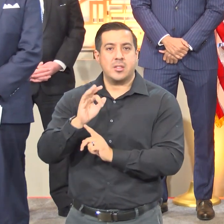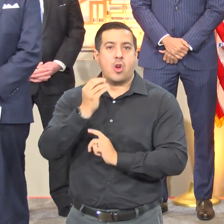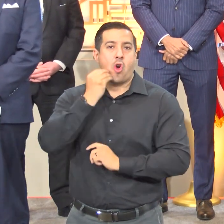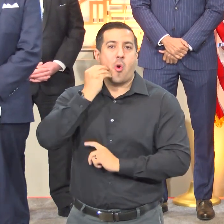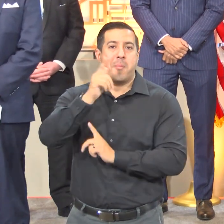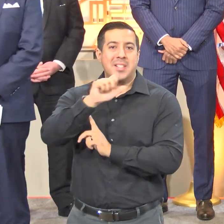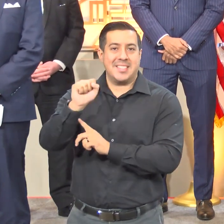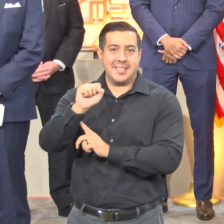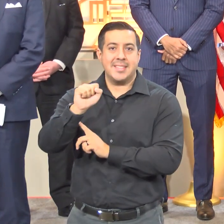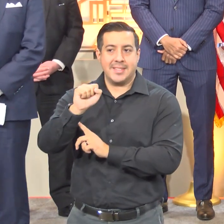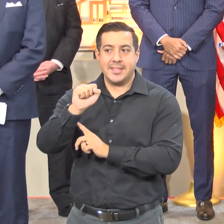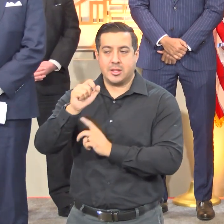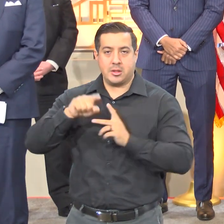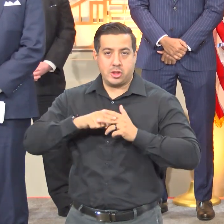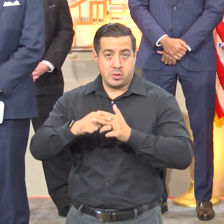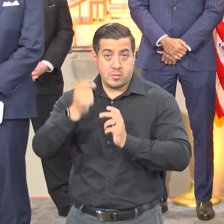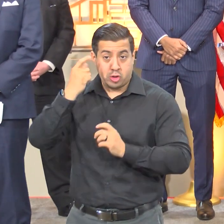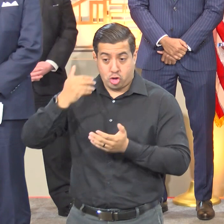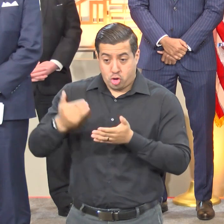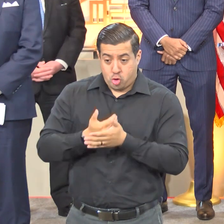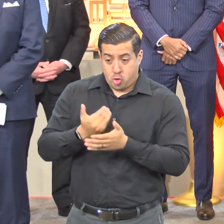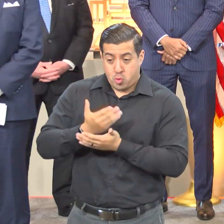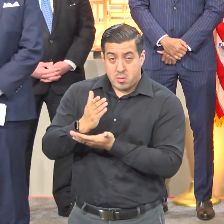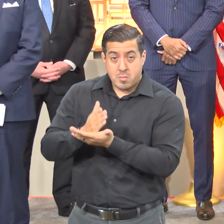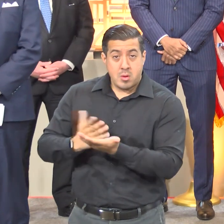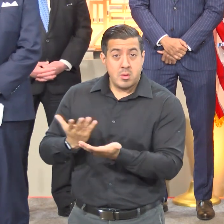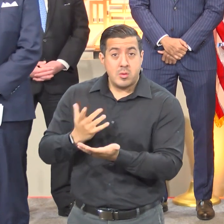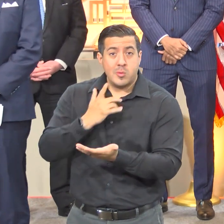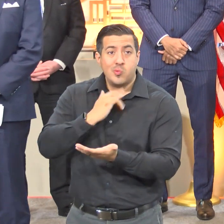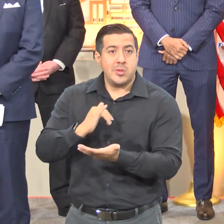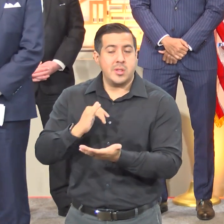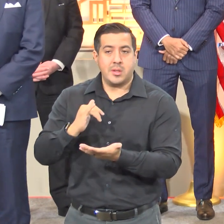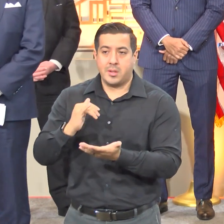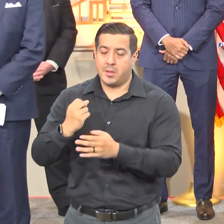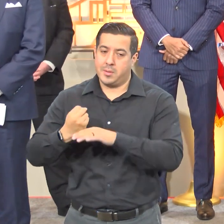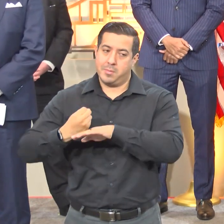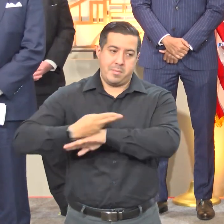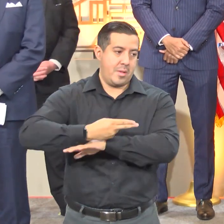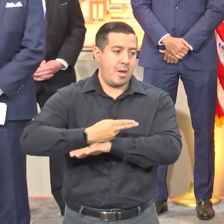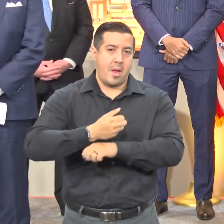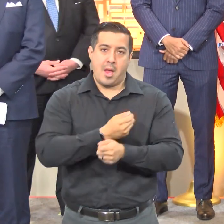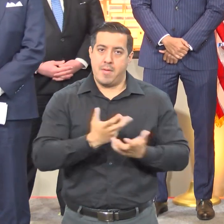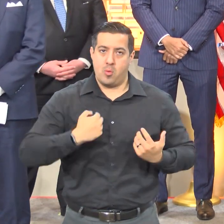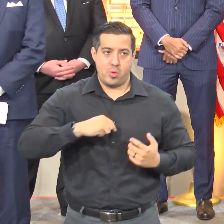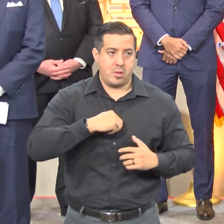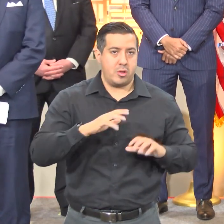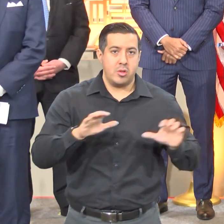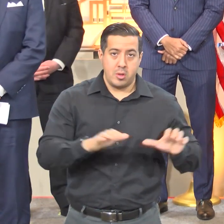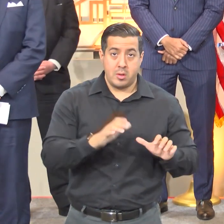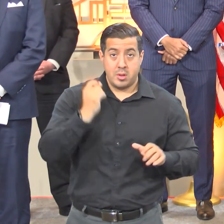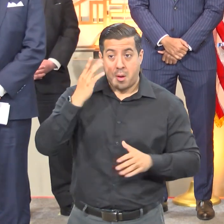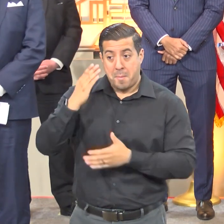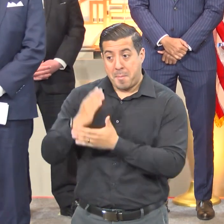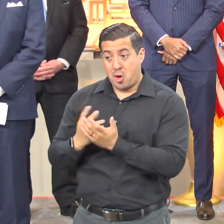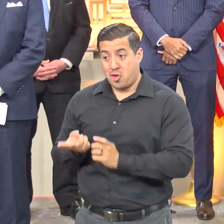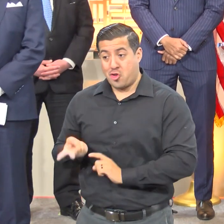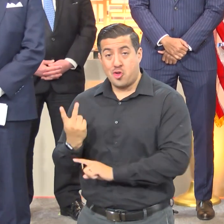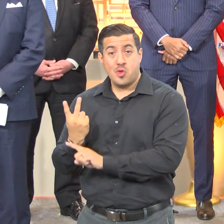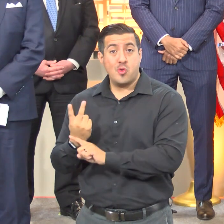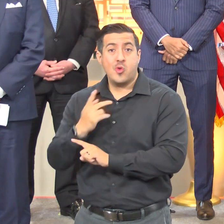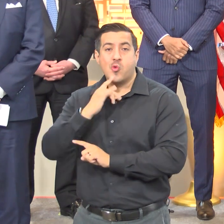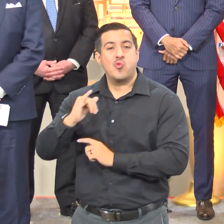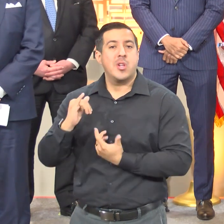Initiative. This new phase dwarfs anything we have done in the past. Phase 2 is a